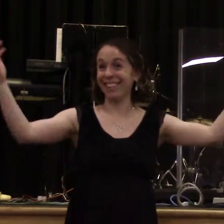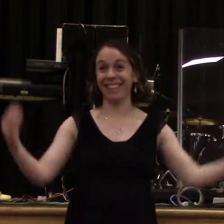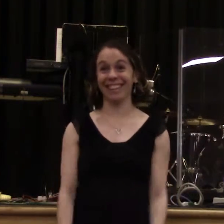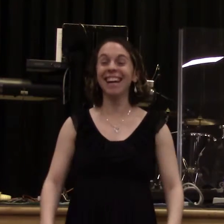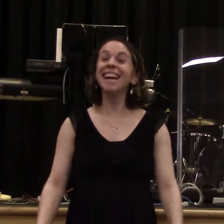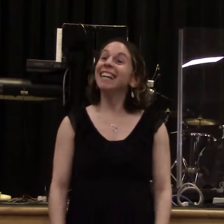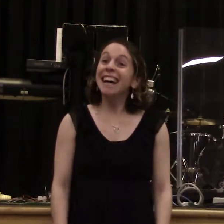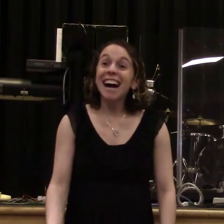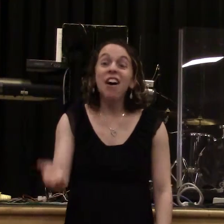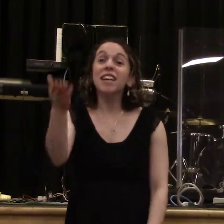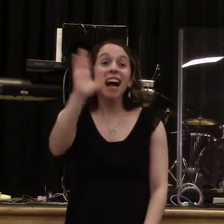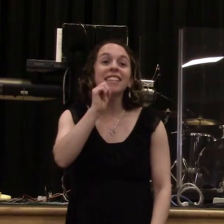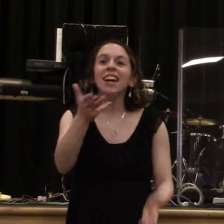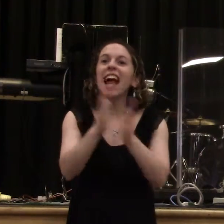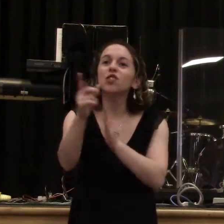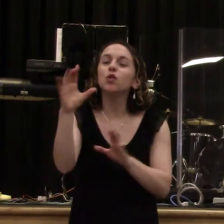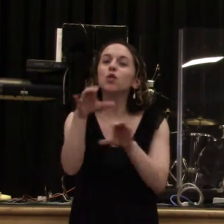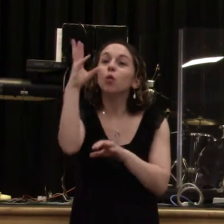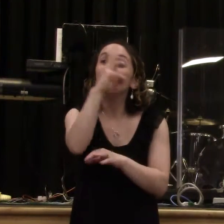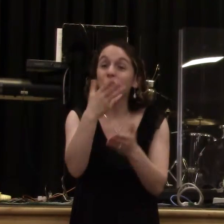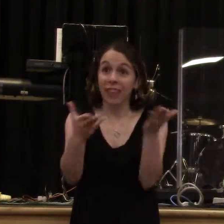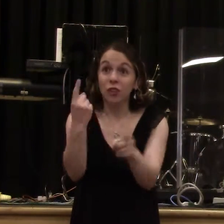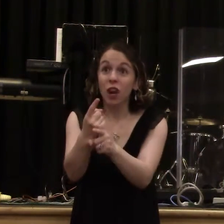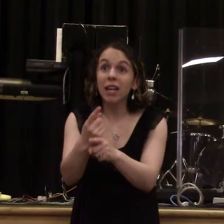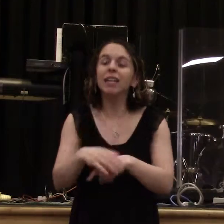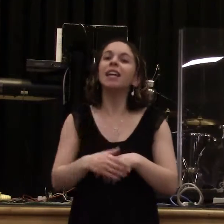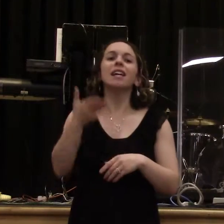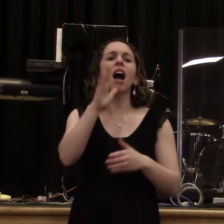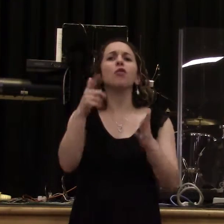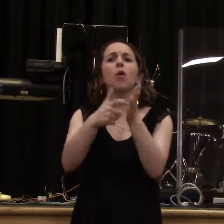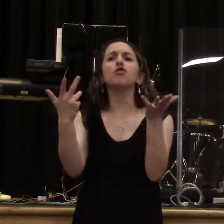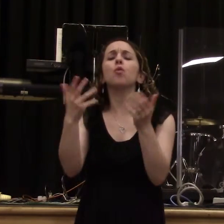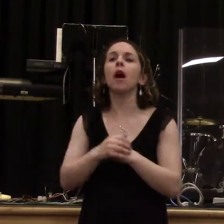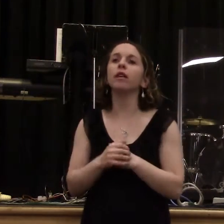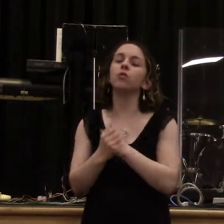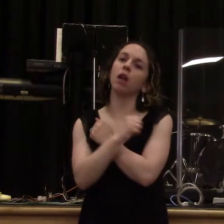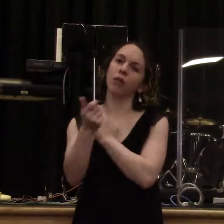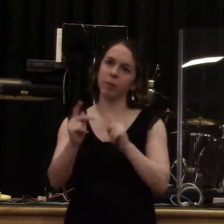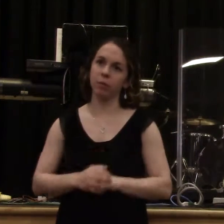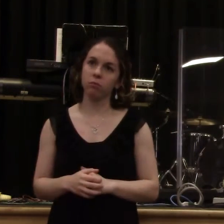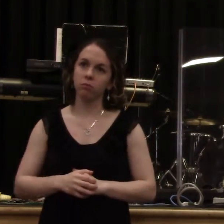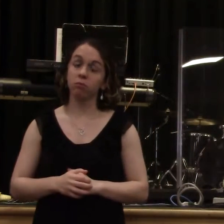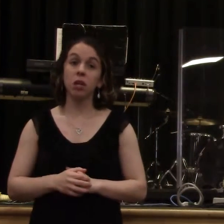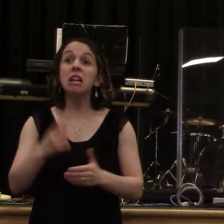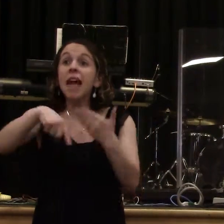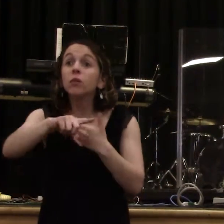Well, are you being kind to your mother? It's Mother's Day next week. Okay? Are you being nice to your children? Do you know what mean? At work, are you treating them like you want to